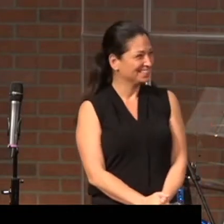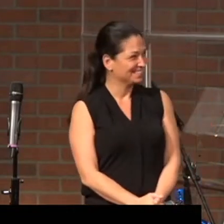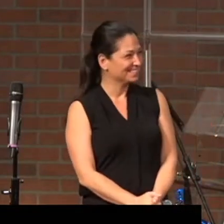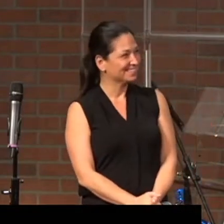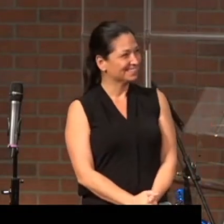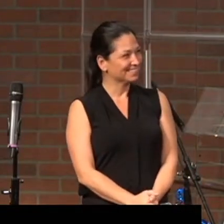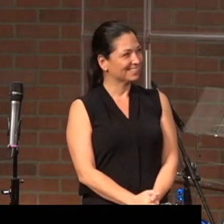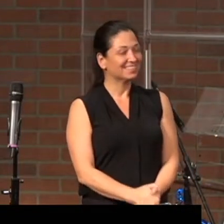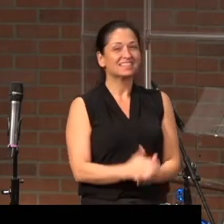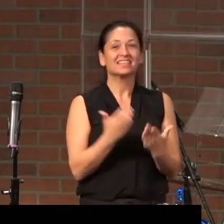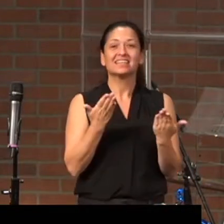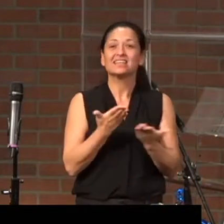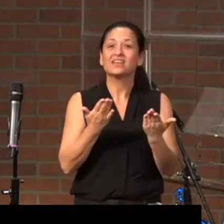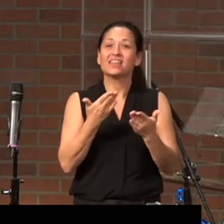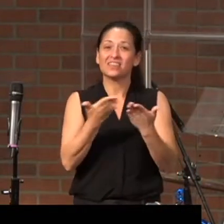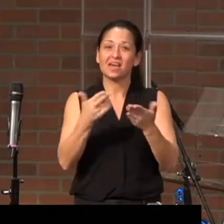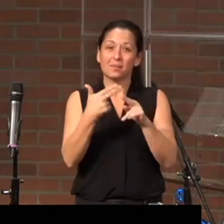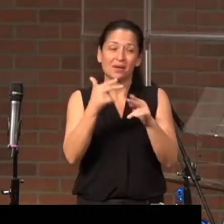Here's the thing about this letter.